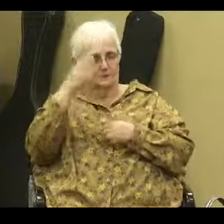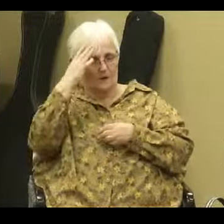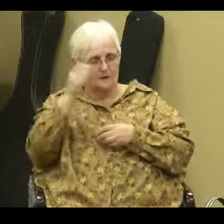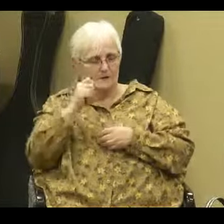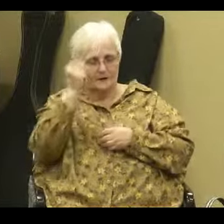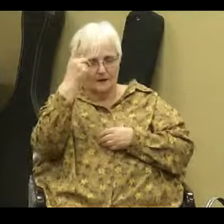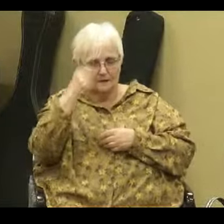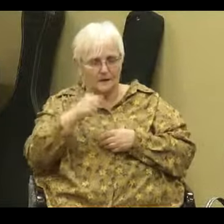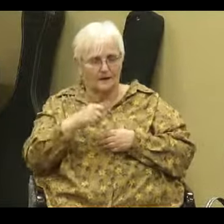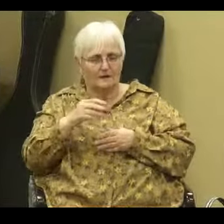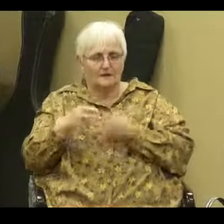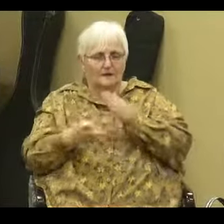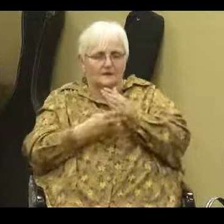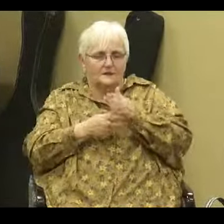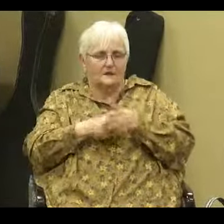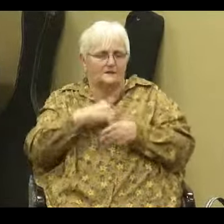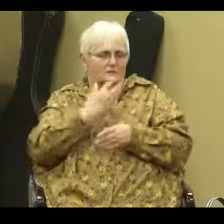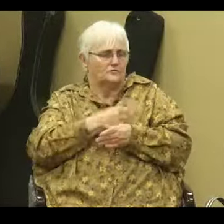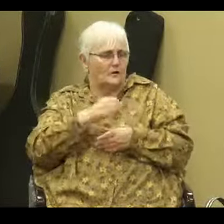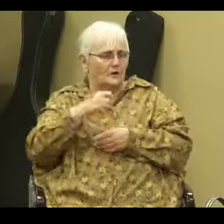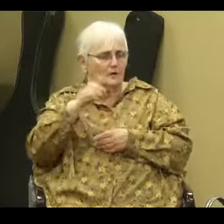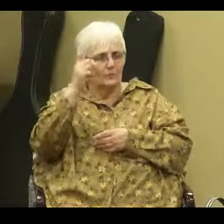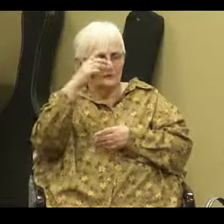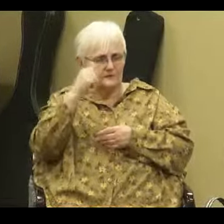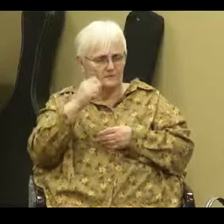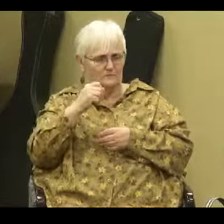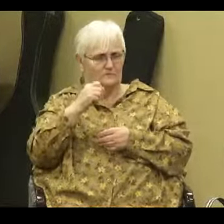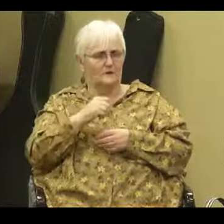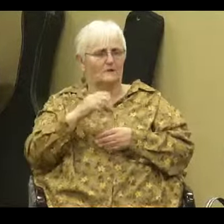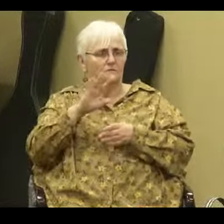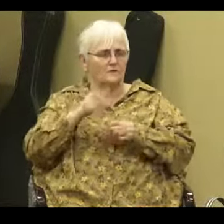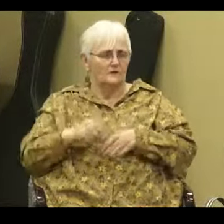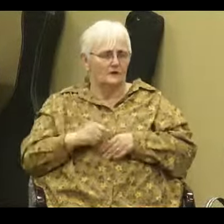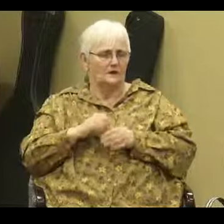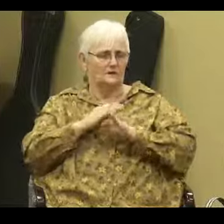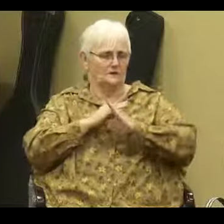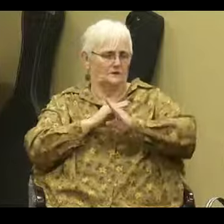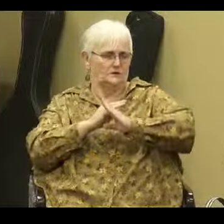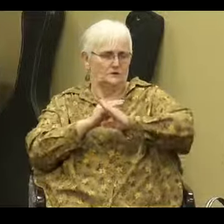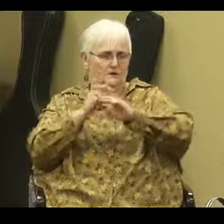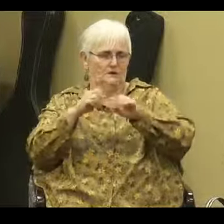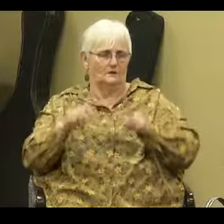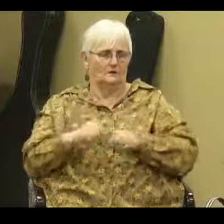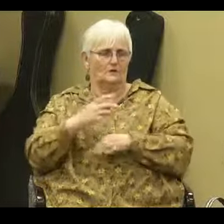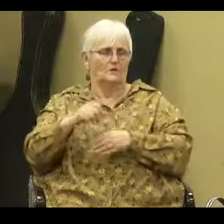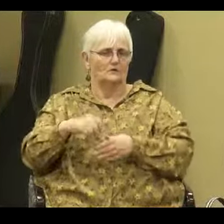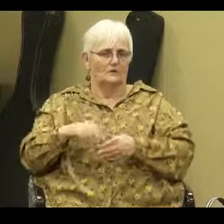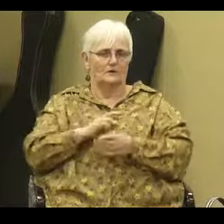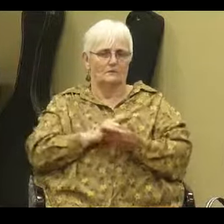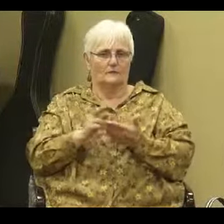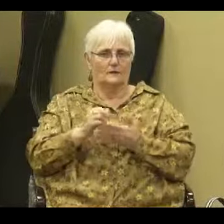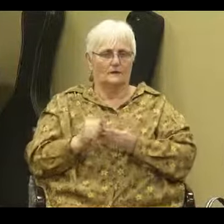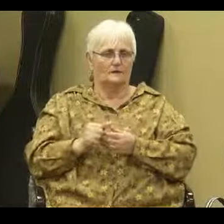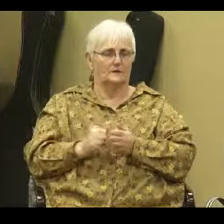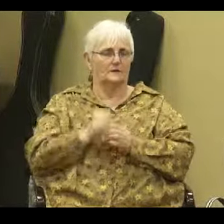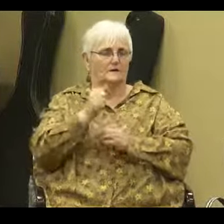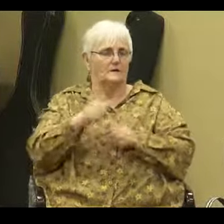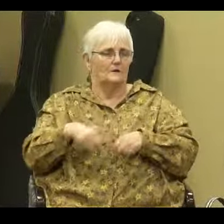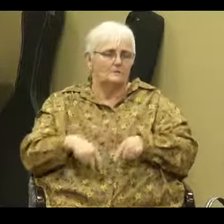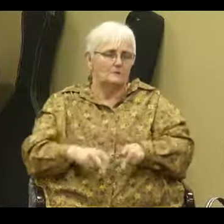stores up sound wisdom for the upright he is a shield to those who walk uprightly he guards the paths of justice preserves the way